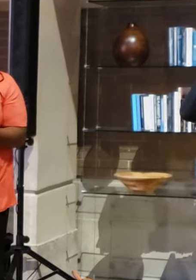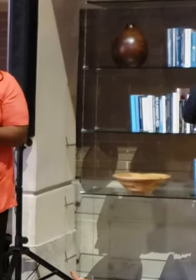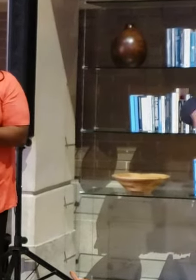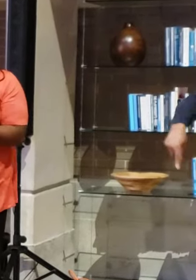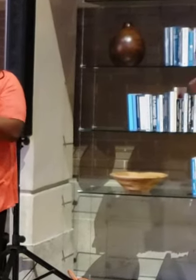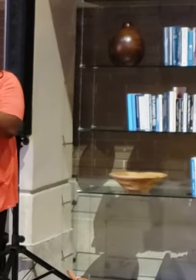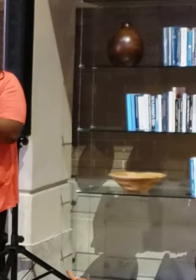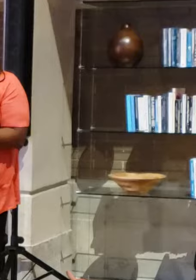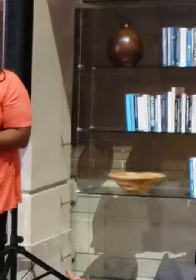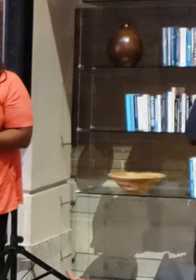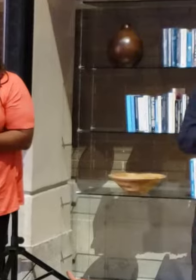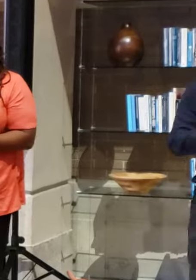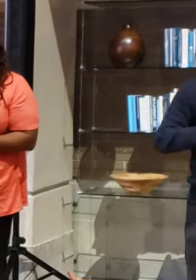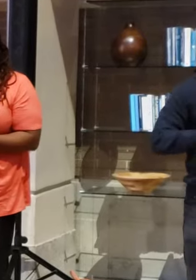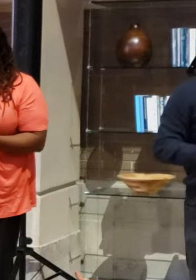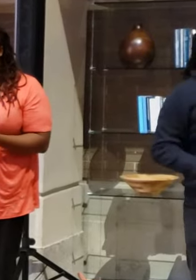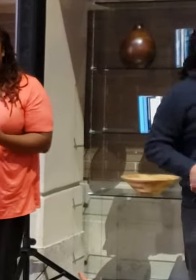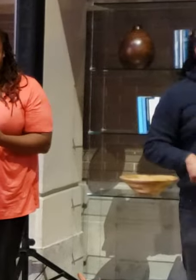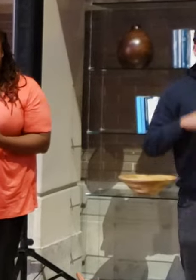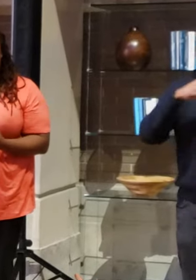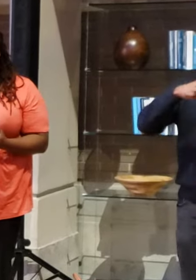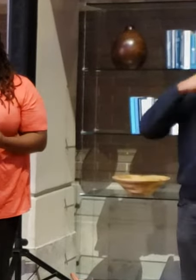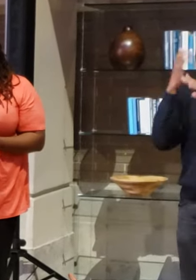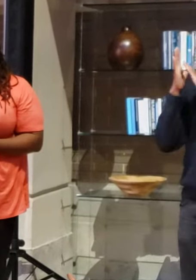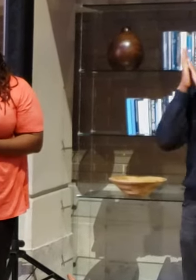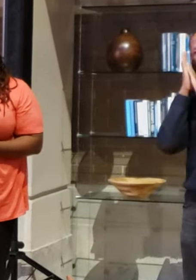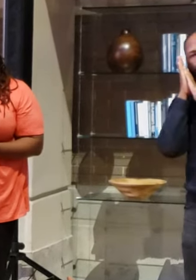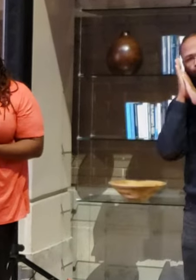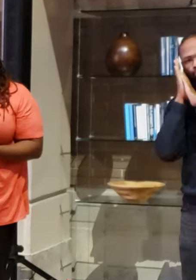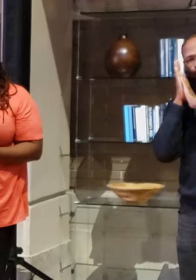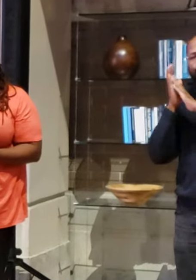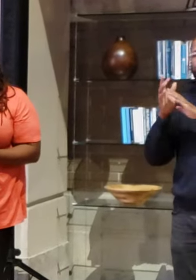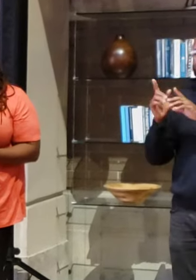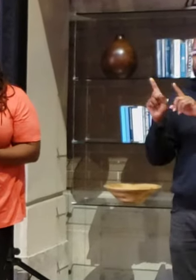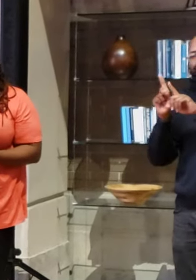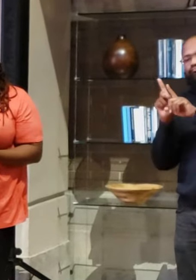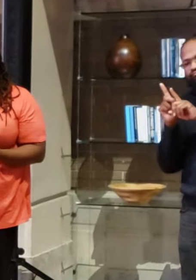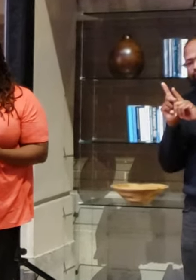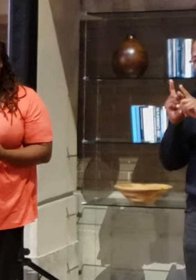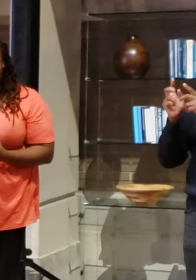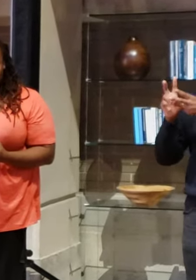and see me. This is from The Bedroom Companion, which I'll be reading.